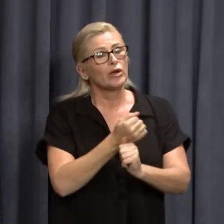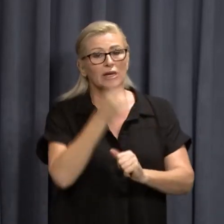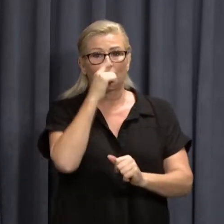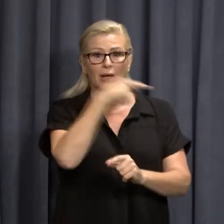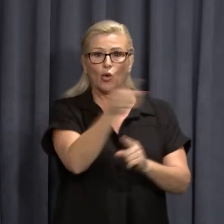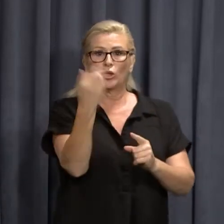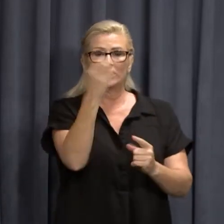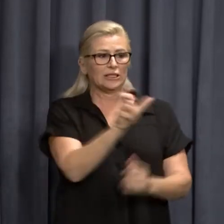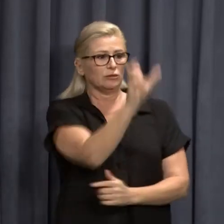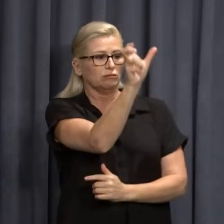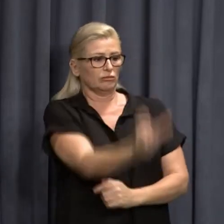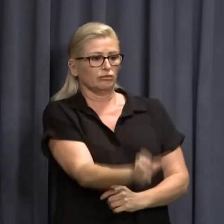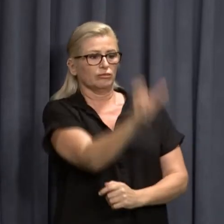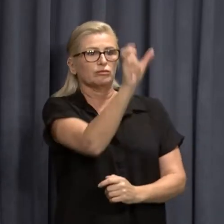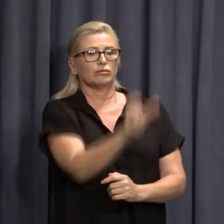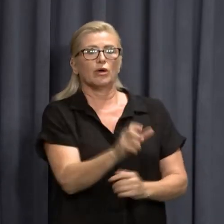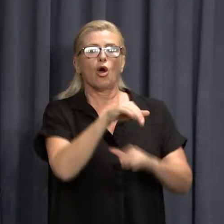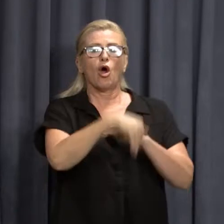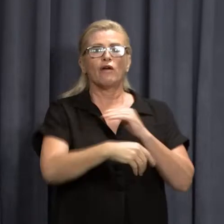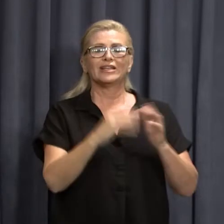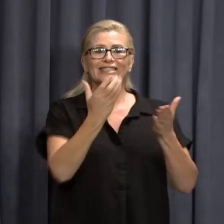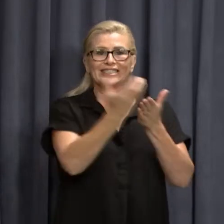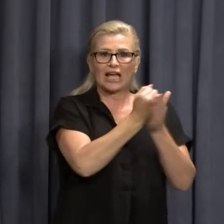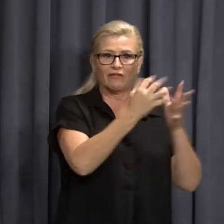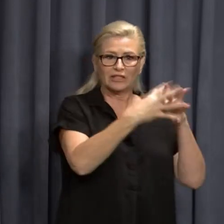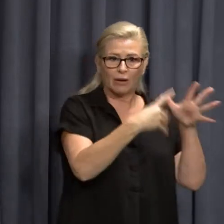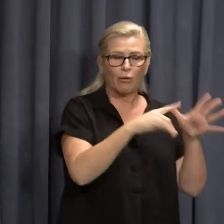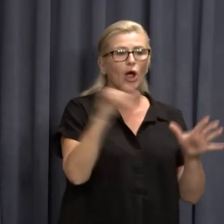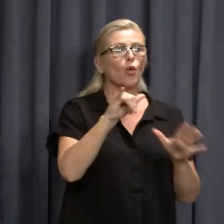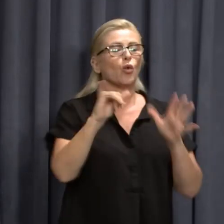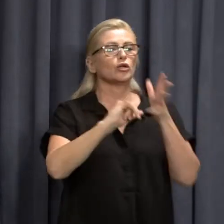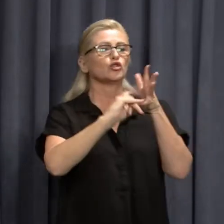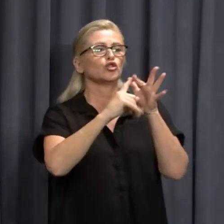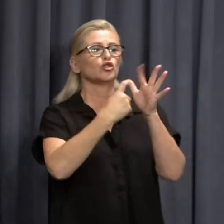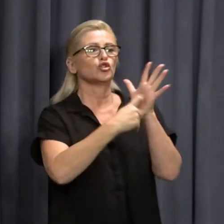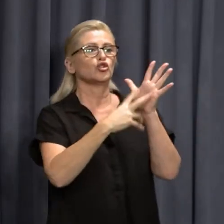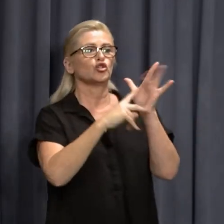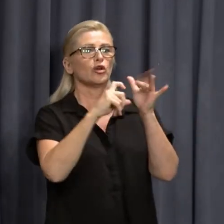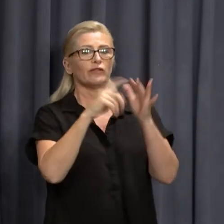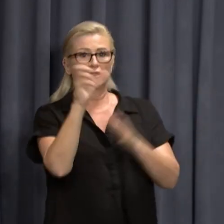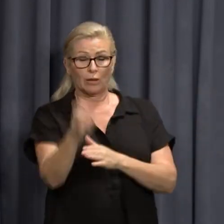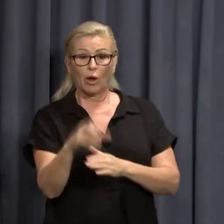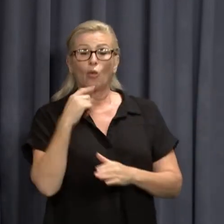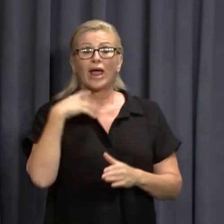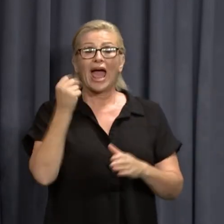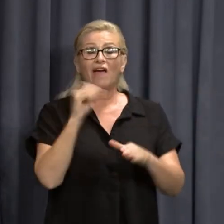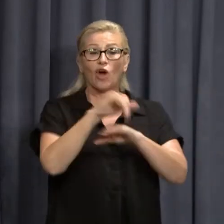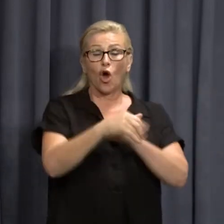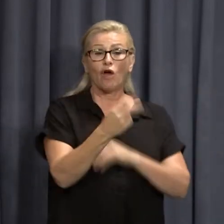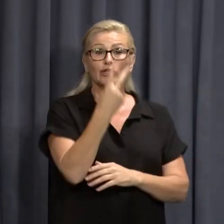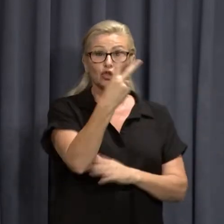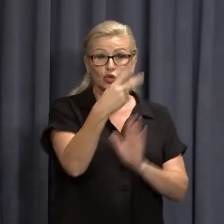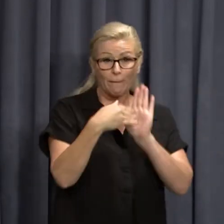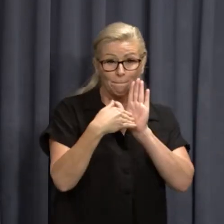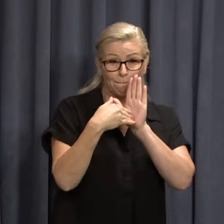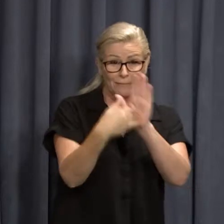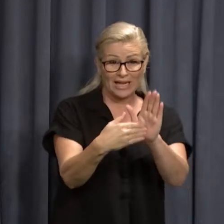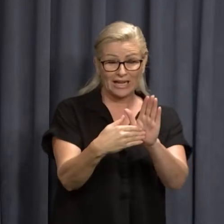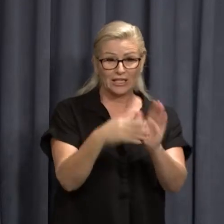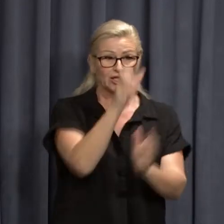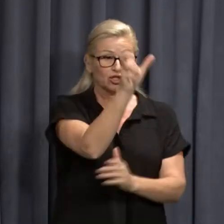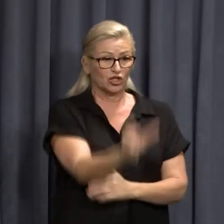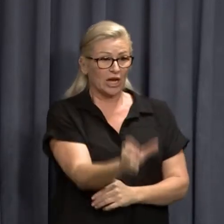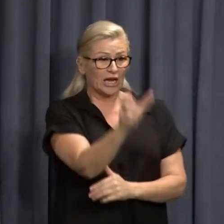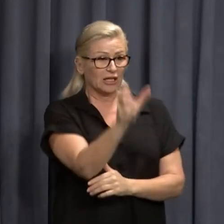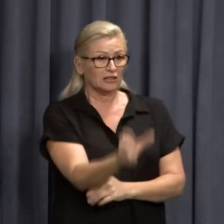in using SafeWA and ServiceWA. More than 2 million check-ins were made via SafeWA yesterday and there are now